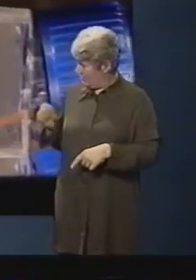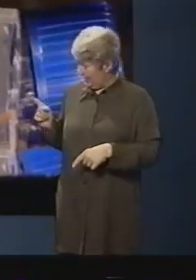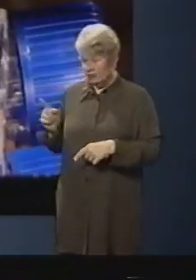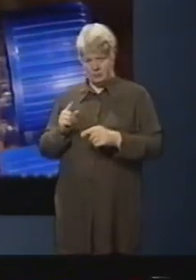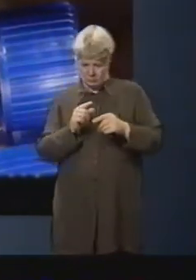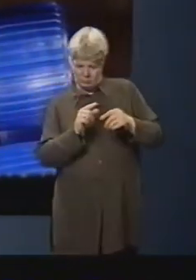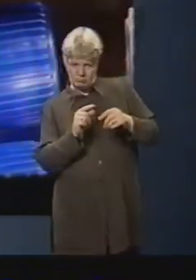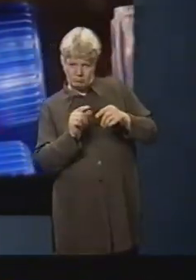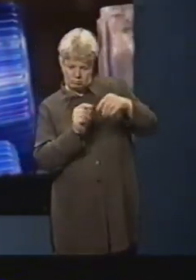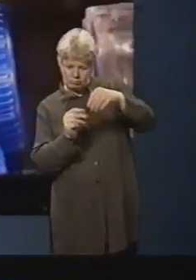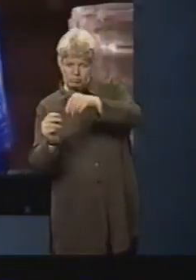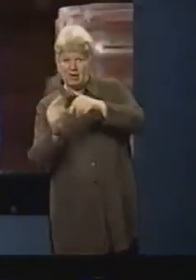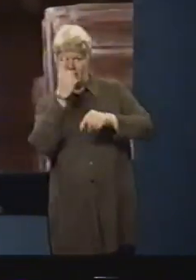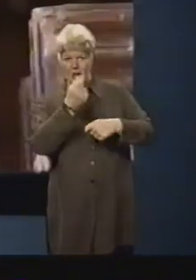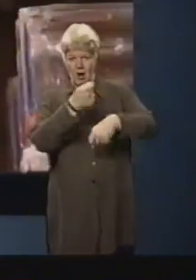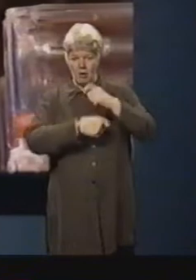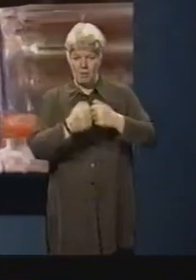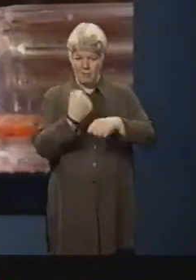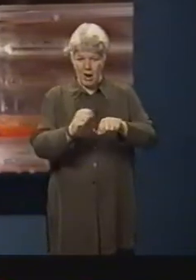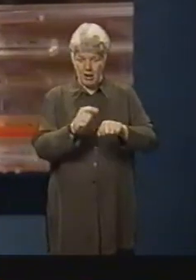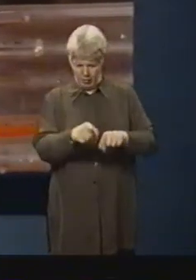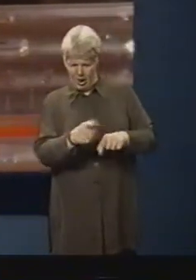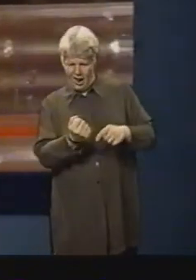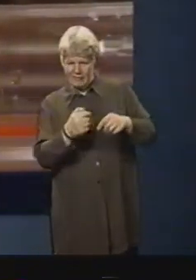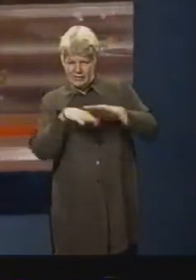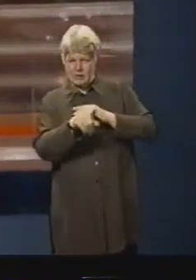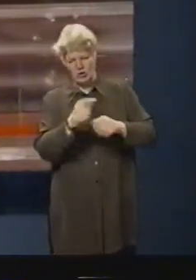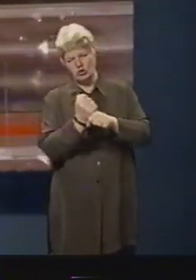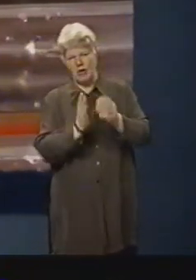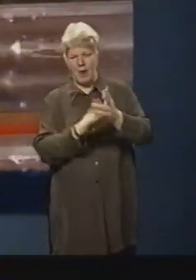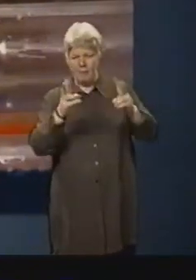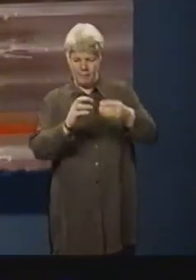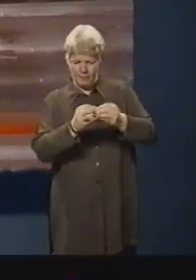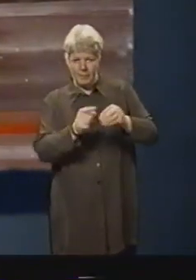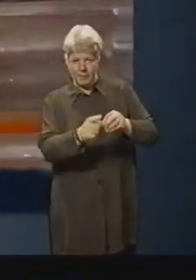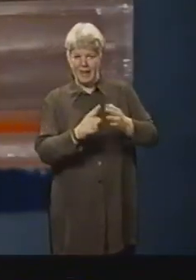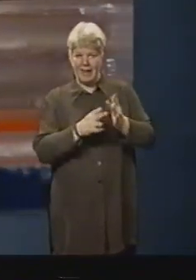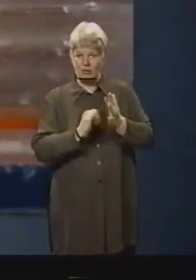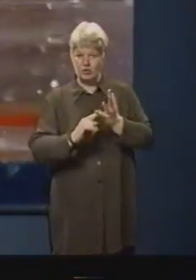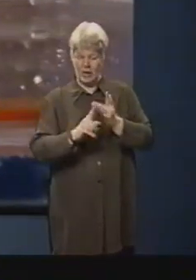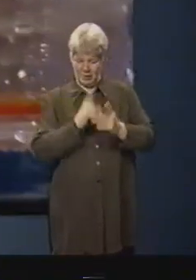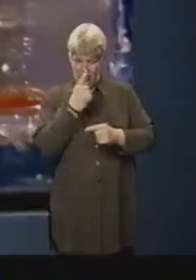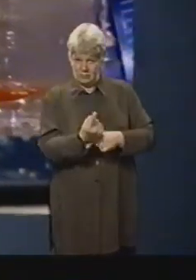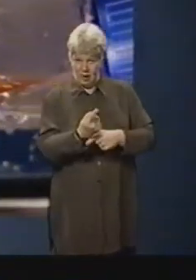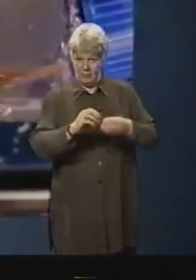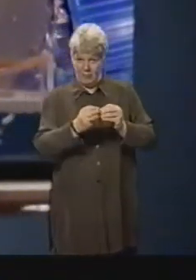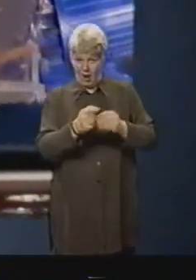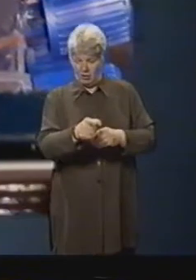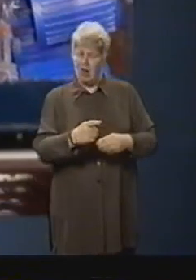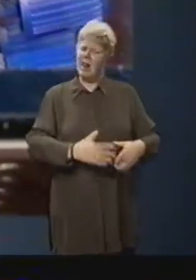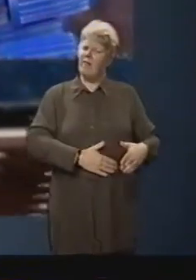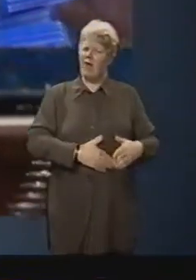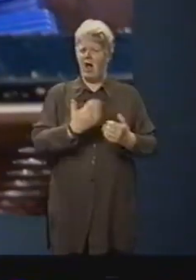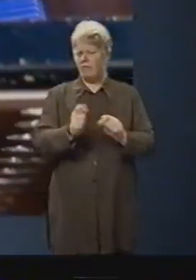diabetes. Inside them are genetically modified liver cells that actually produce insulin. The liver has many functions,